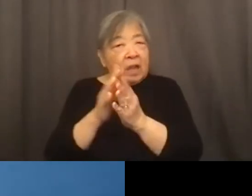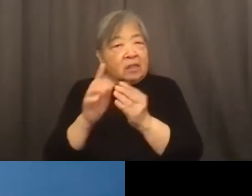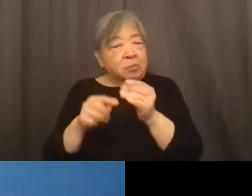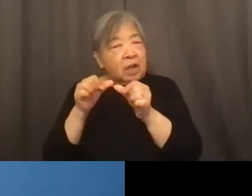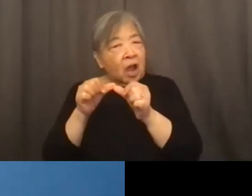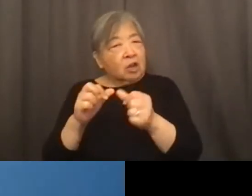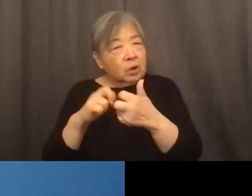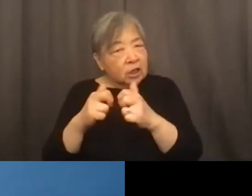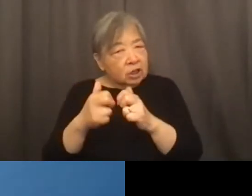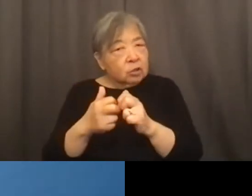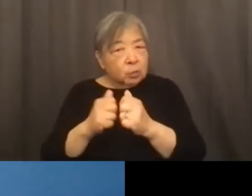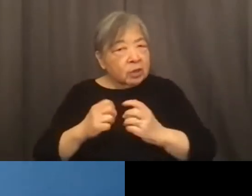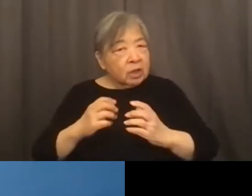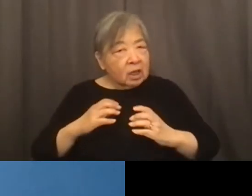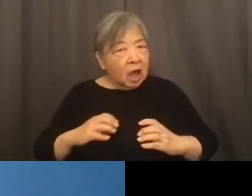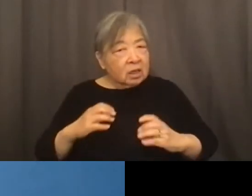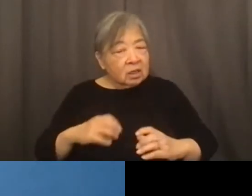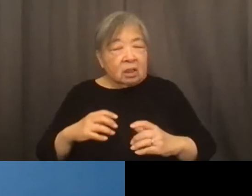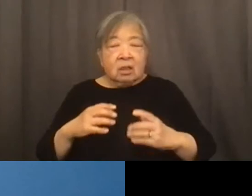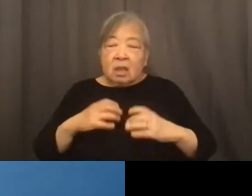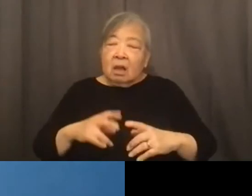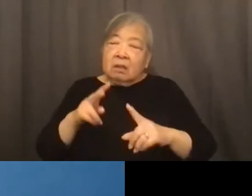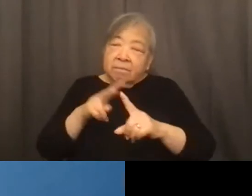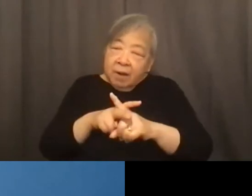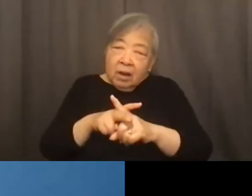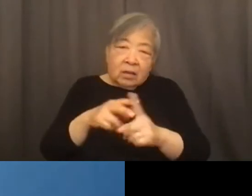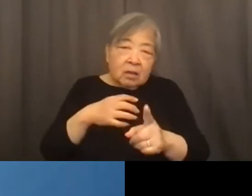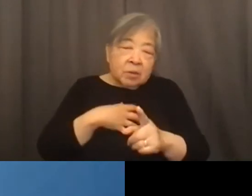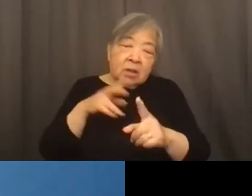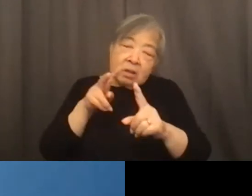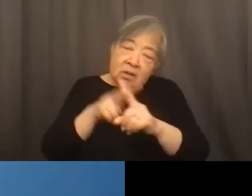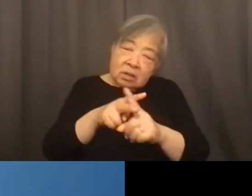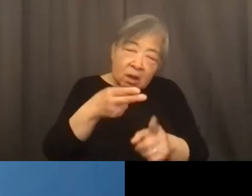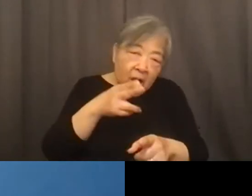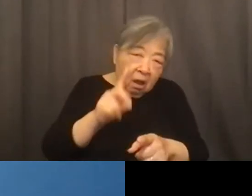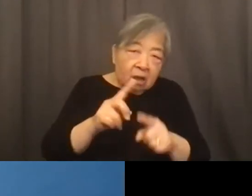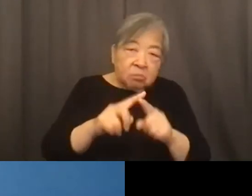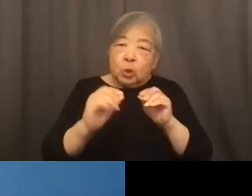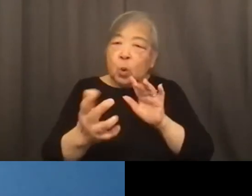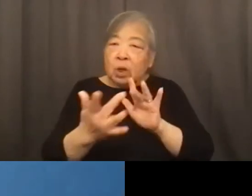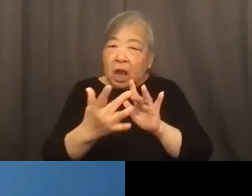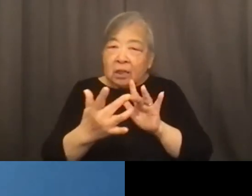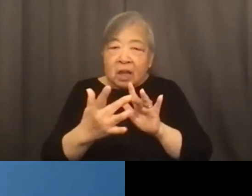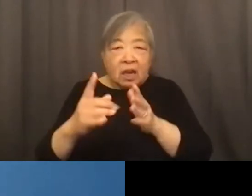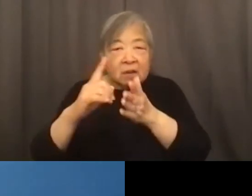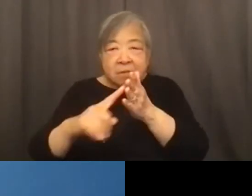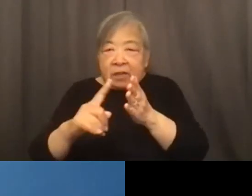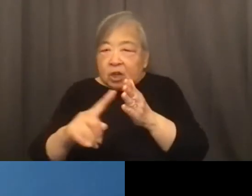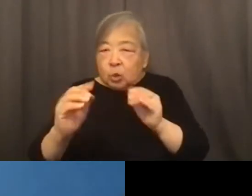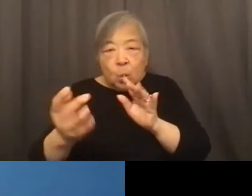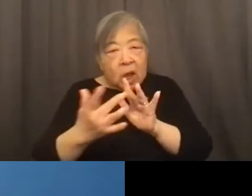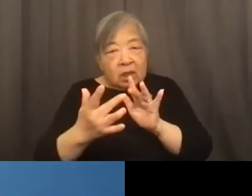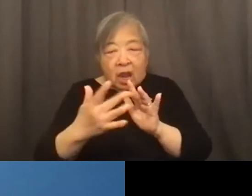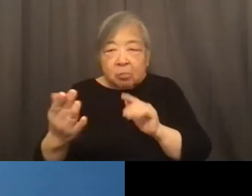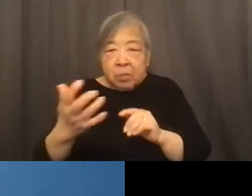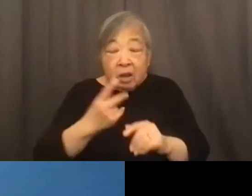issues with clients that have been filing complaints with HUD but not being contacted back by an investigator for some time which